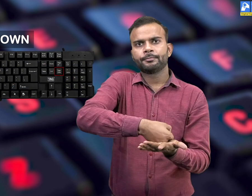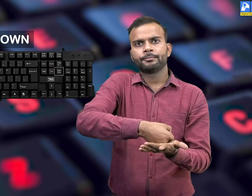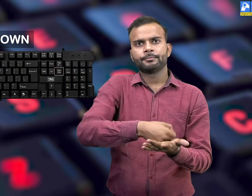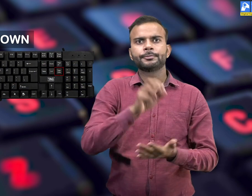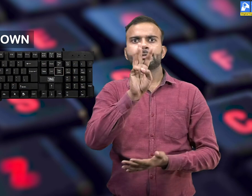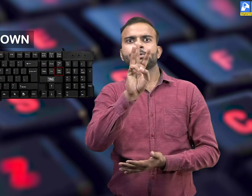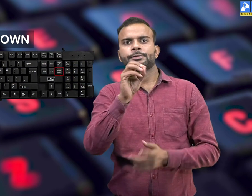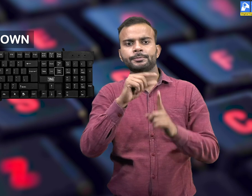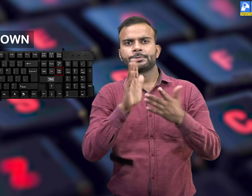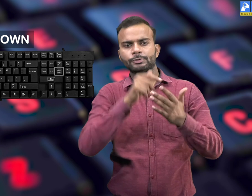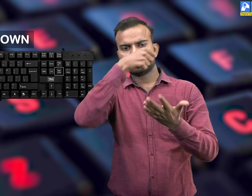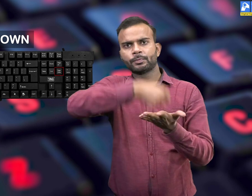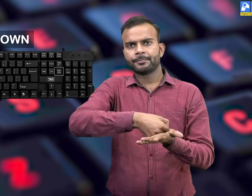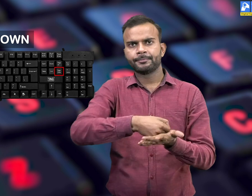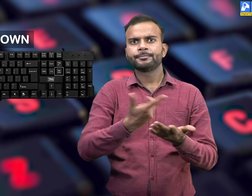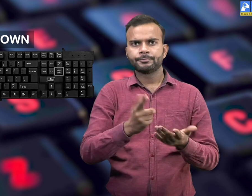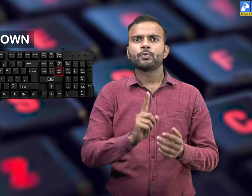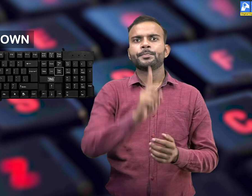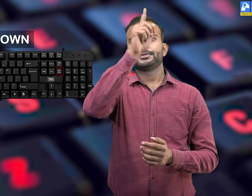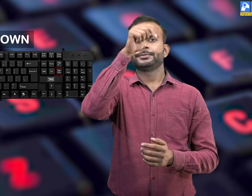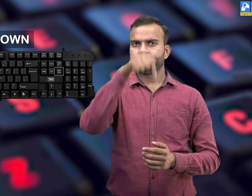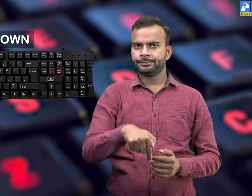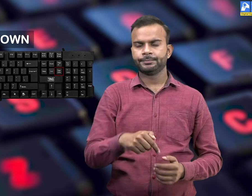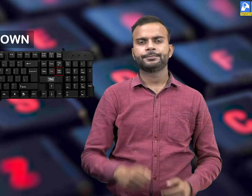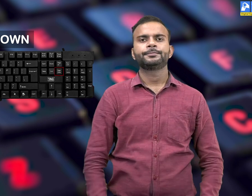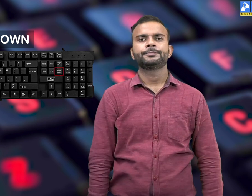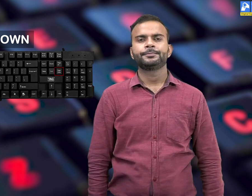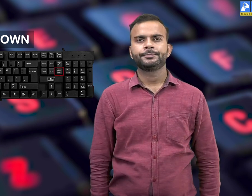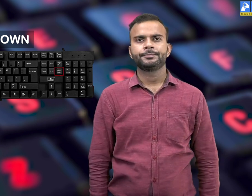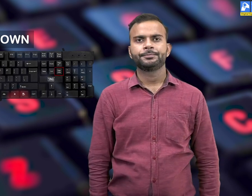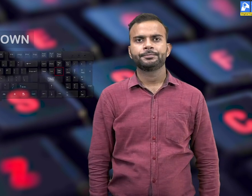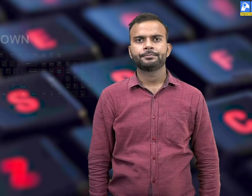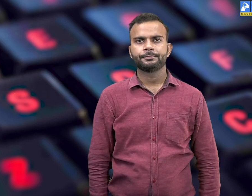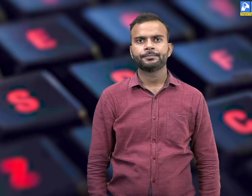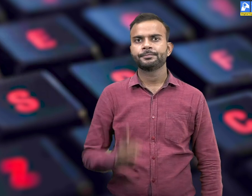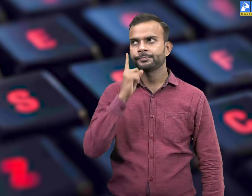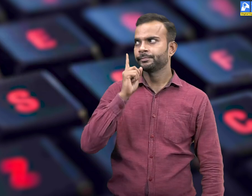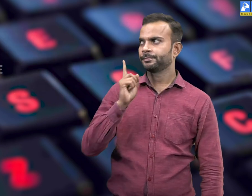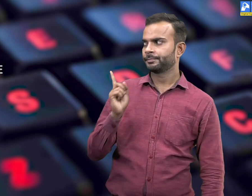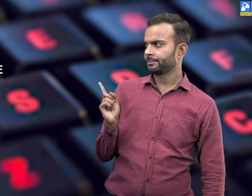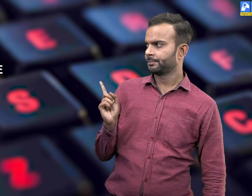Page down key helps you to move cursor down on the page of the screen.